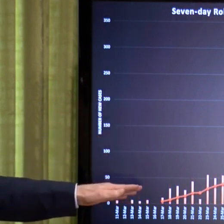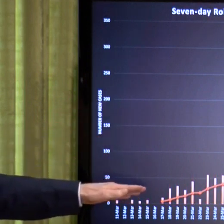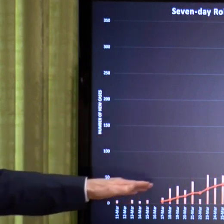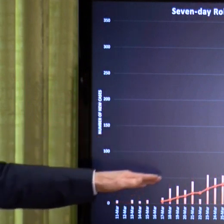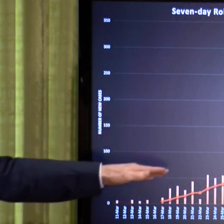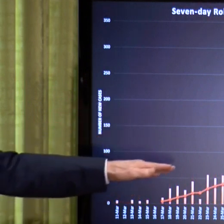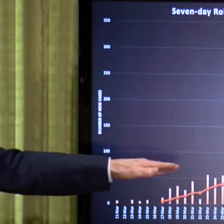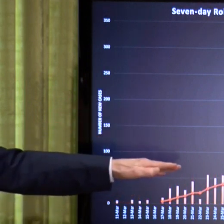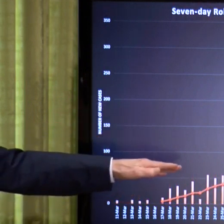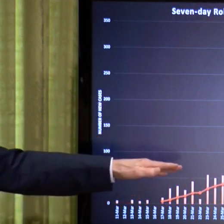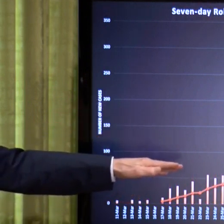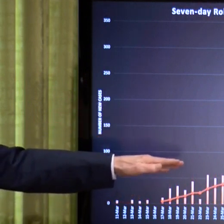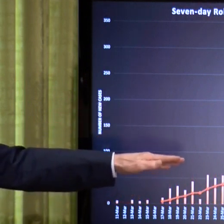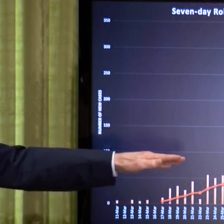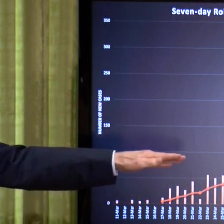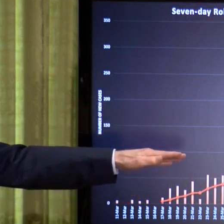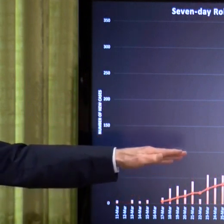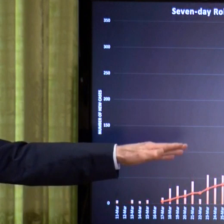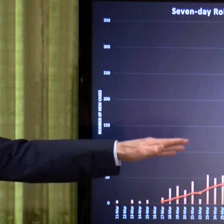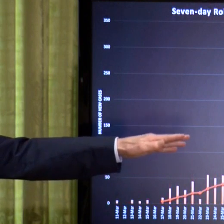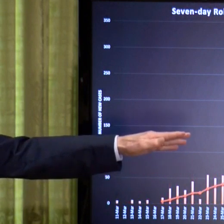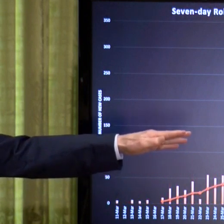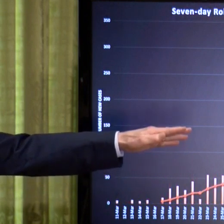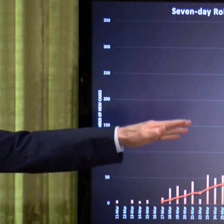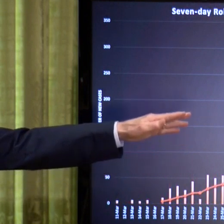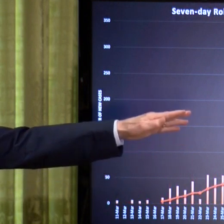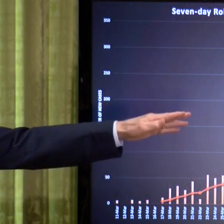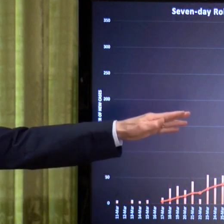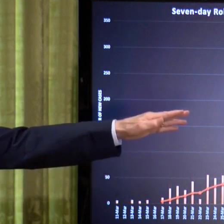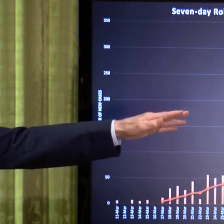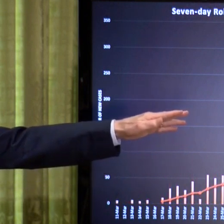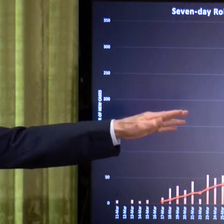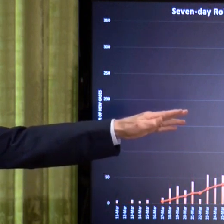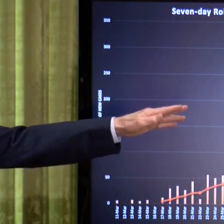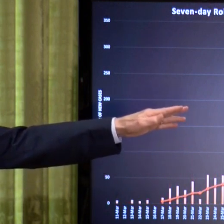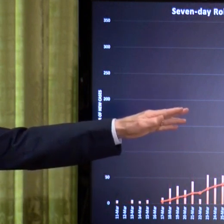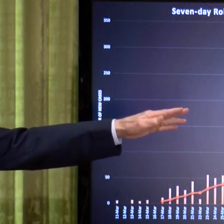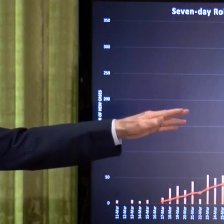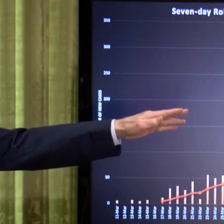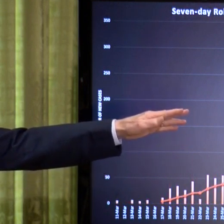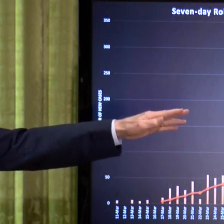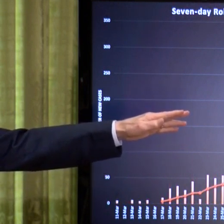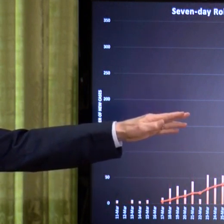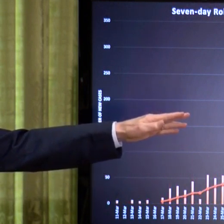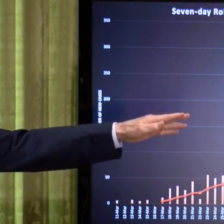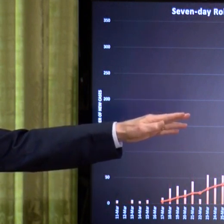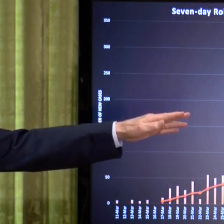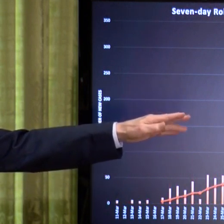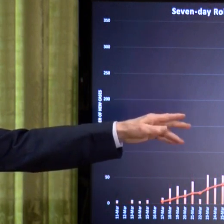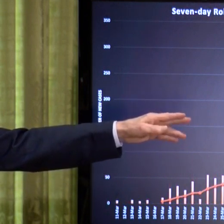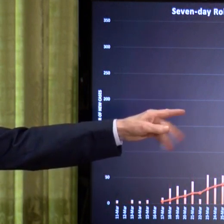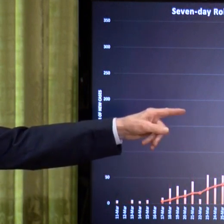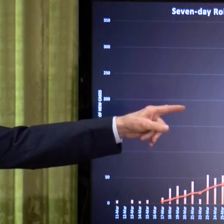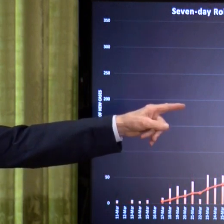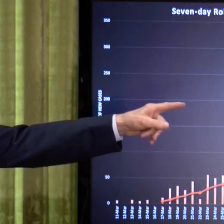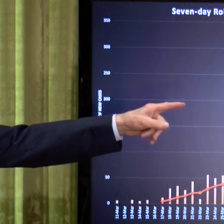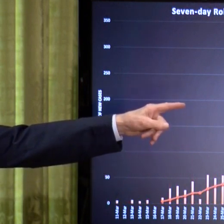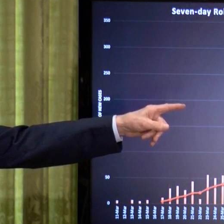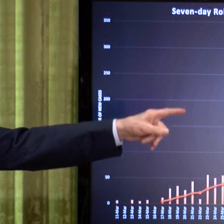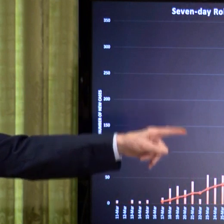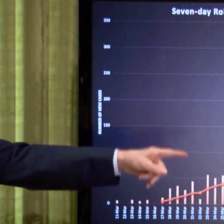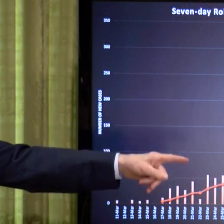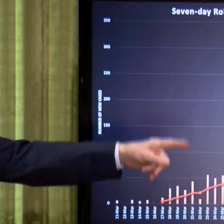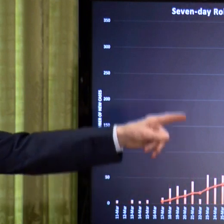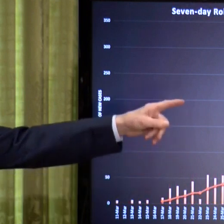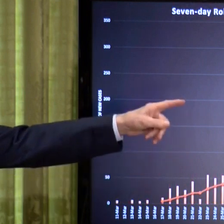graph, but you have now the orange line, and you can see what we hope was the peak, which you